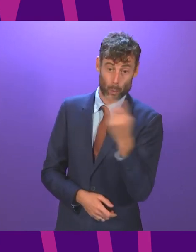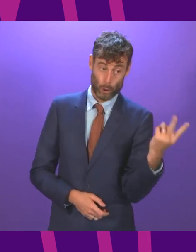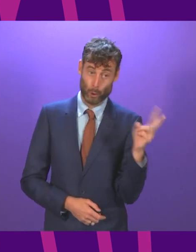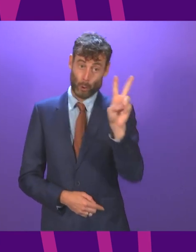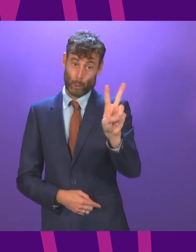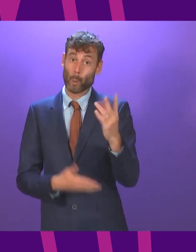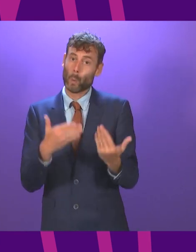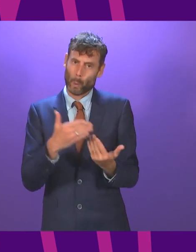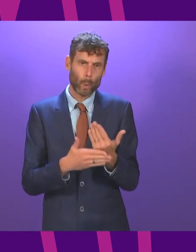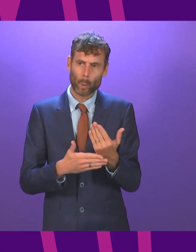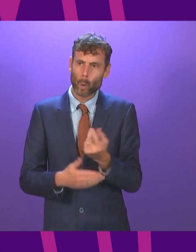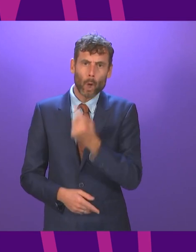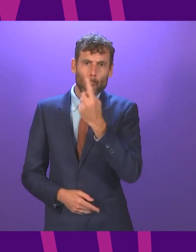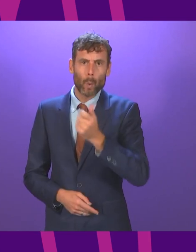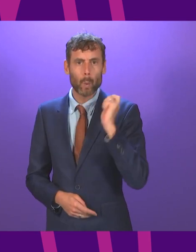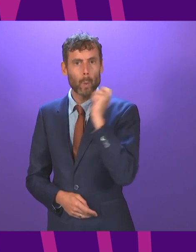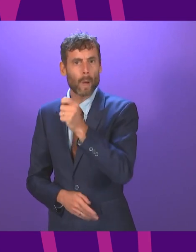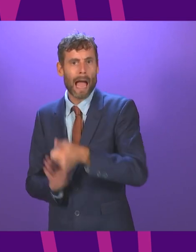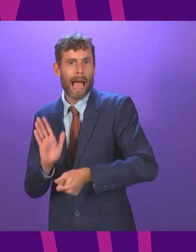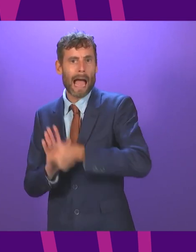of two new ones? First Minister.